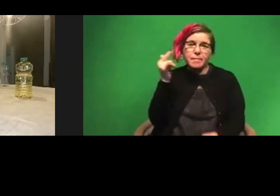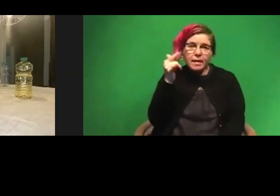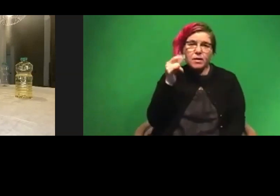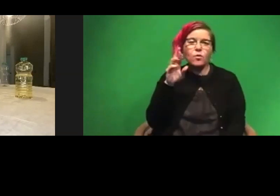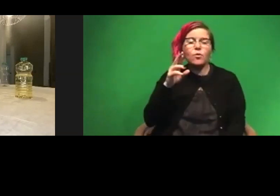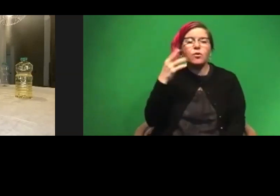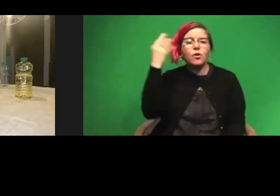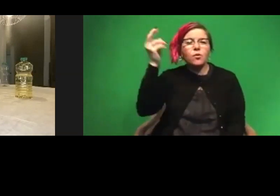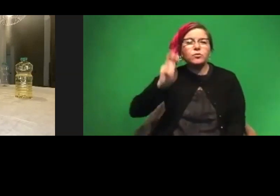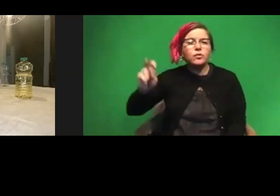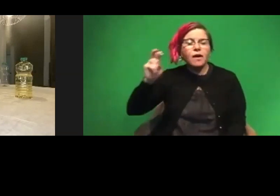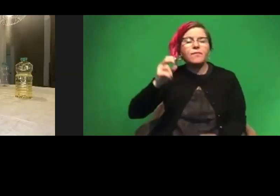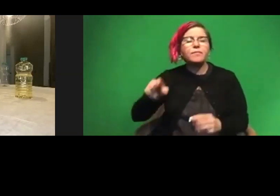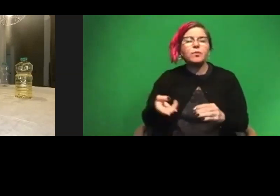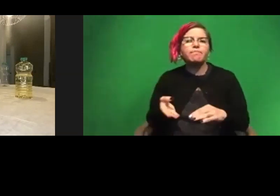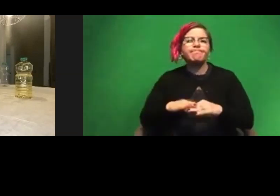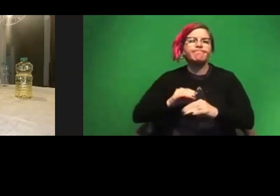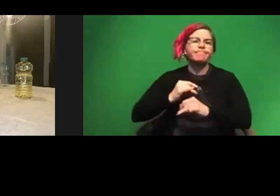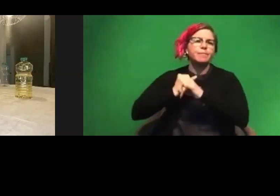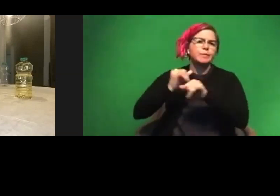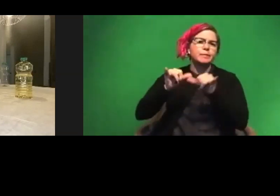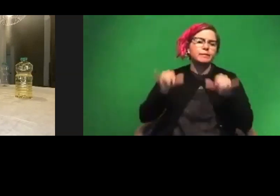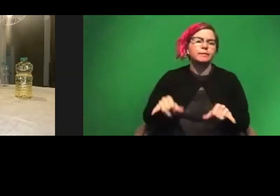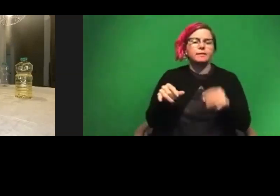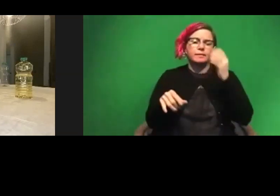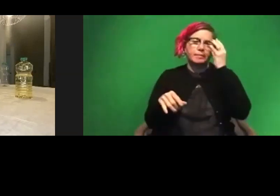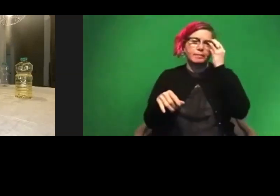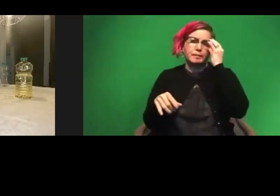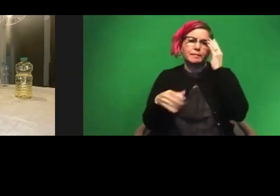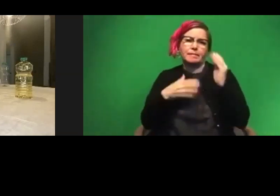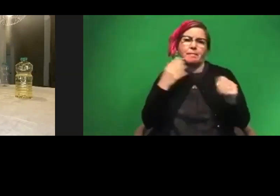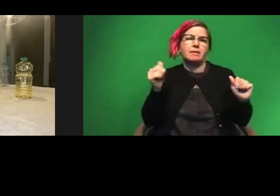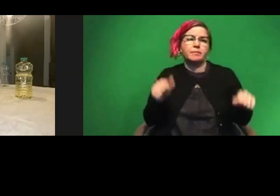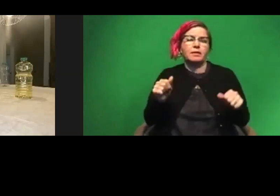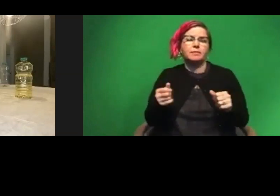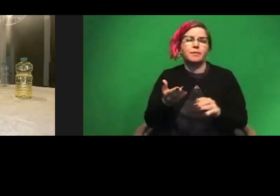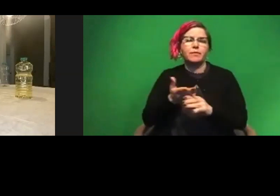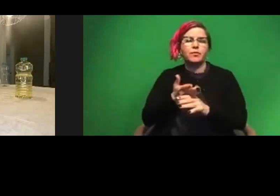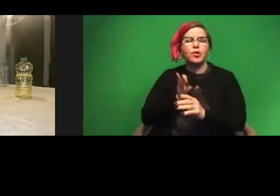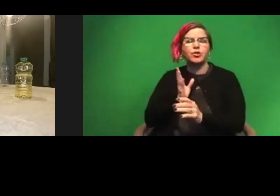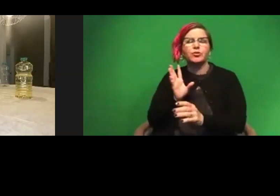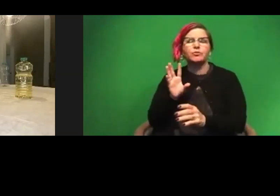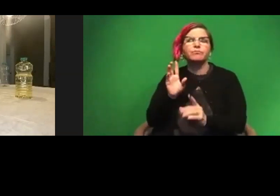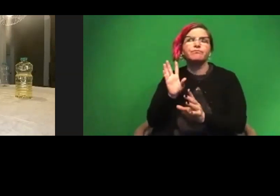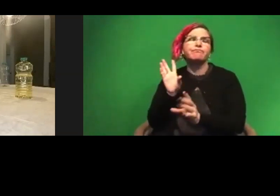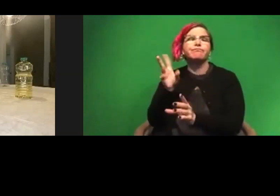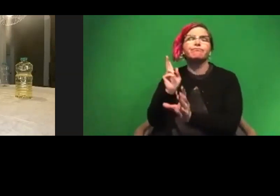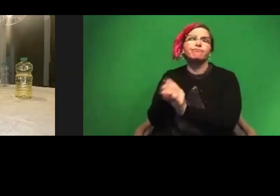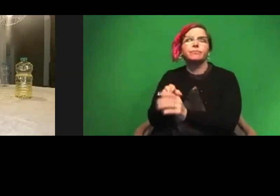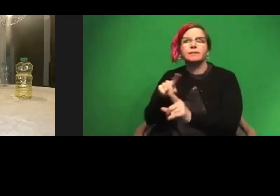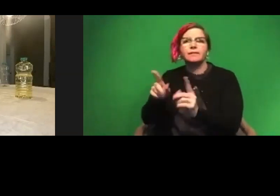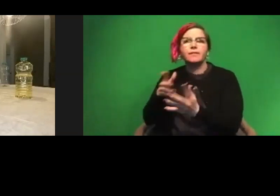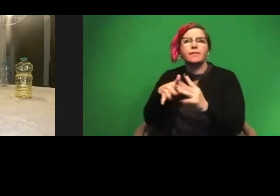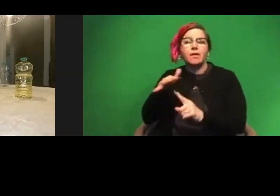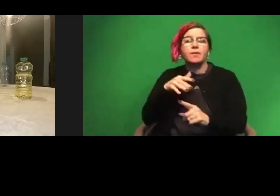just to make sure their immune system is working properly and to its best before you get into any different environment. When you put the antacid or